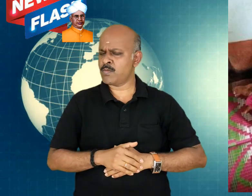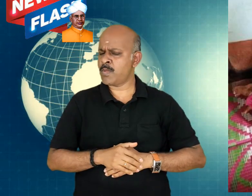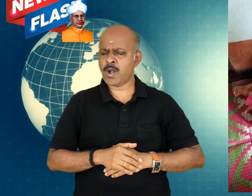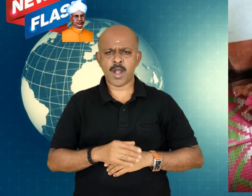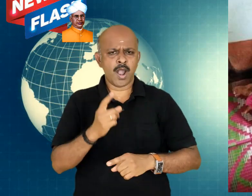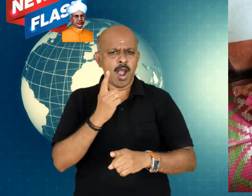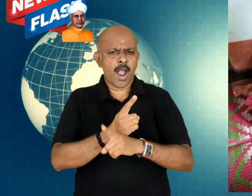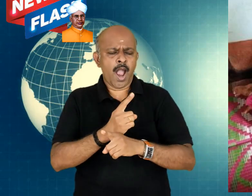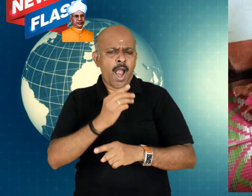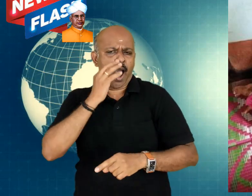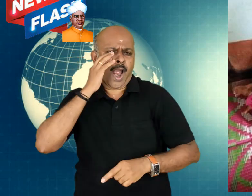away.